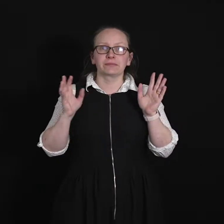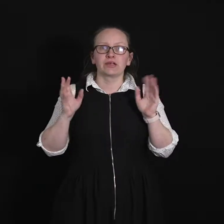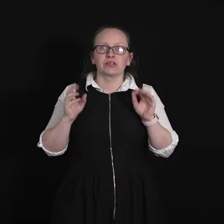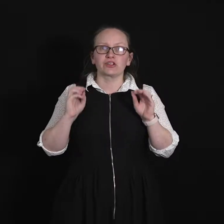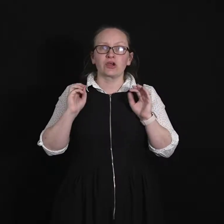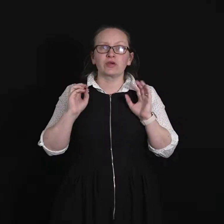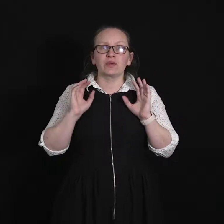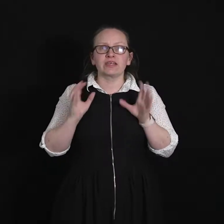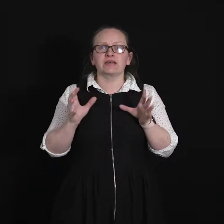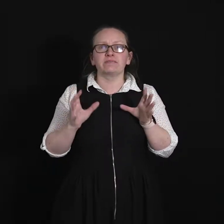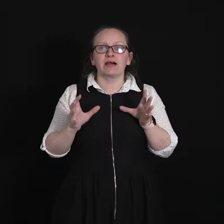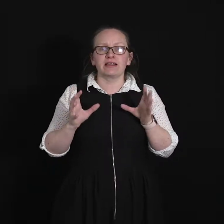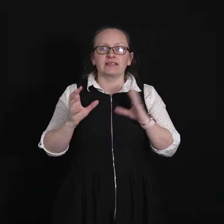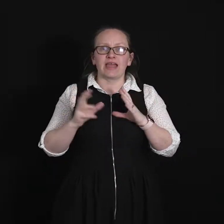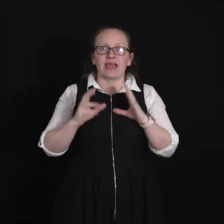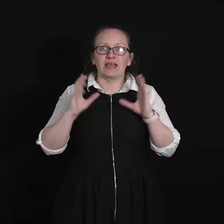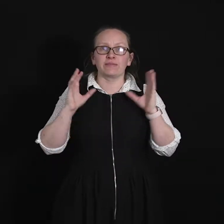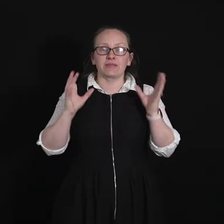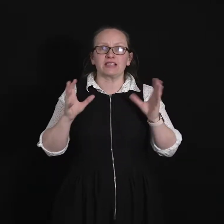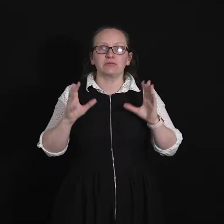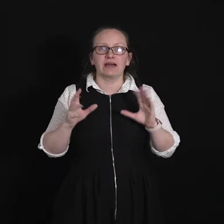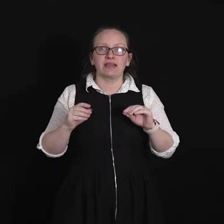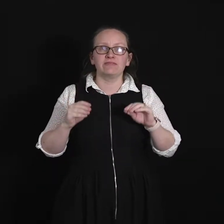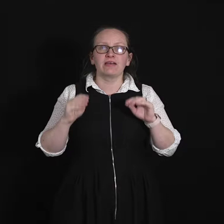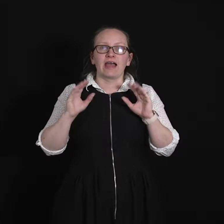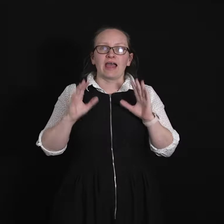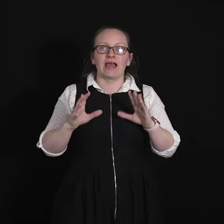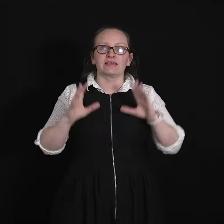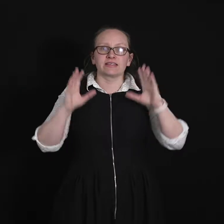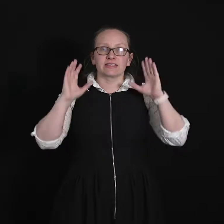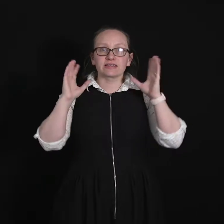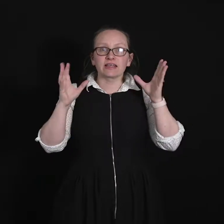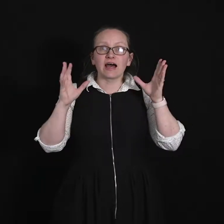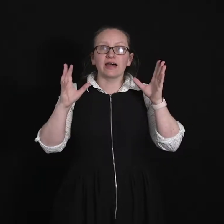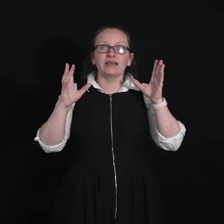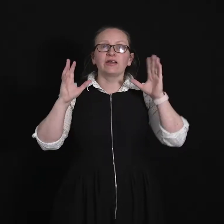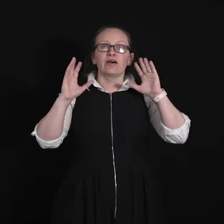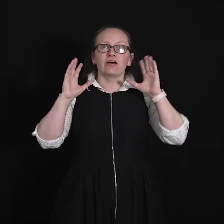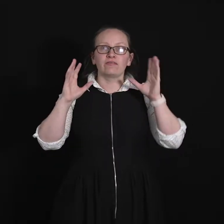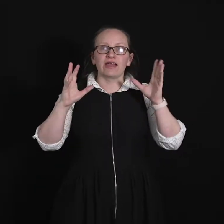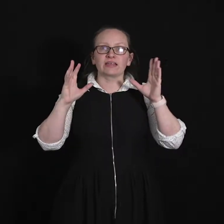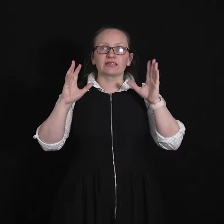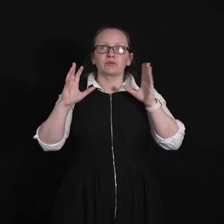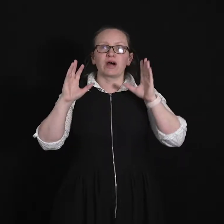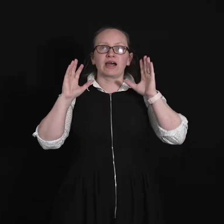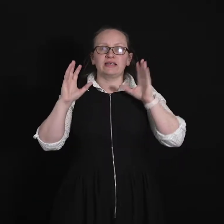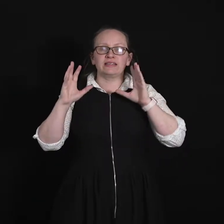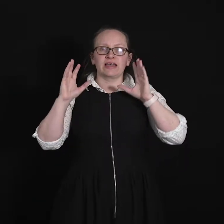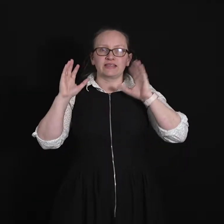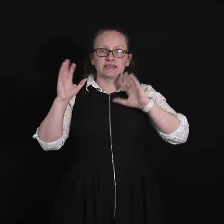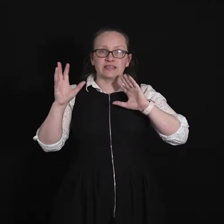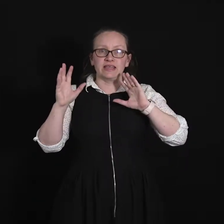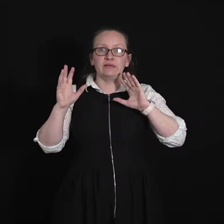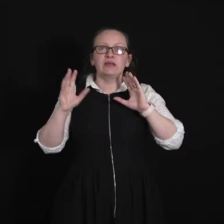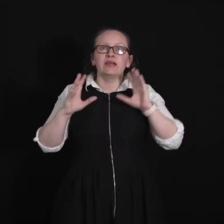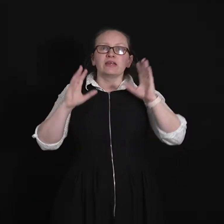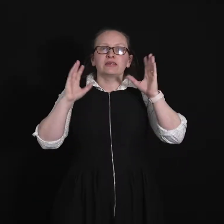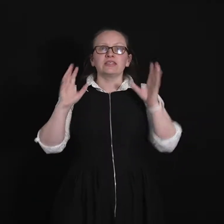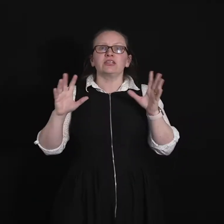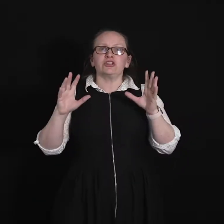So we can write a matter wave as Psi of x, y, z and t. This is